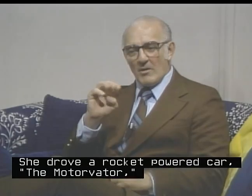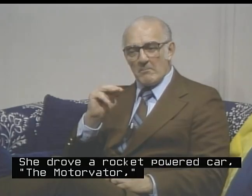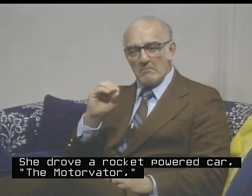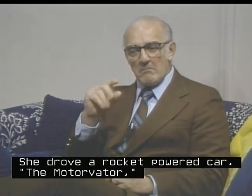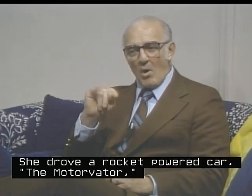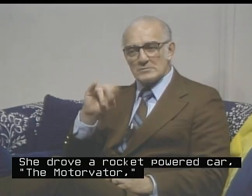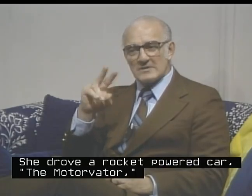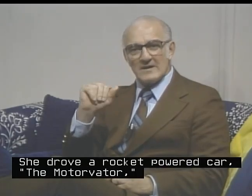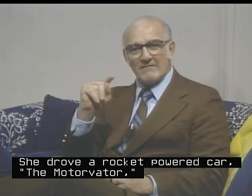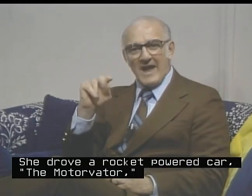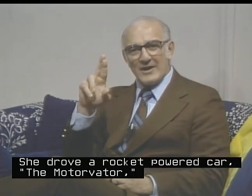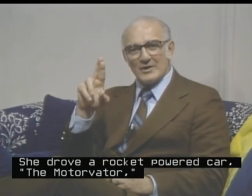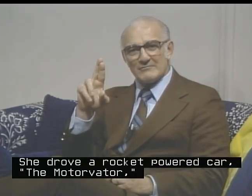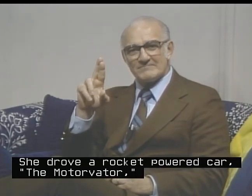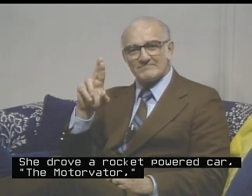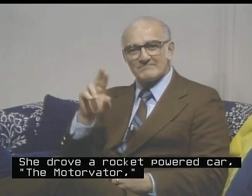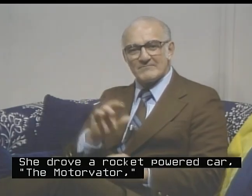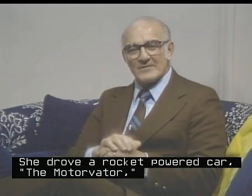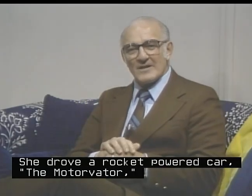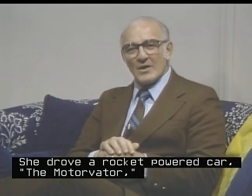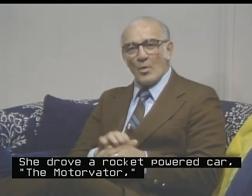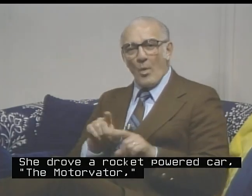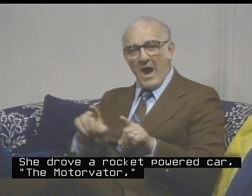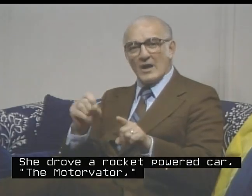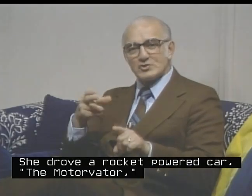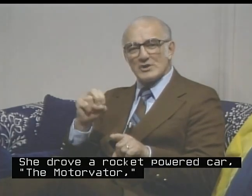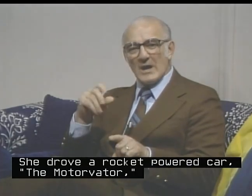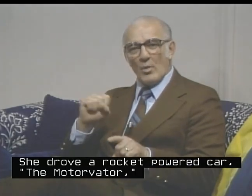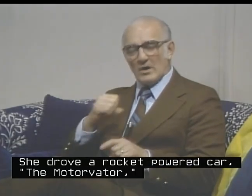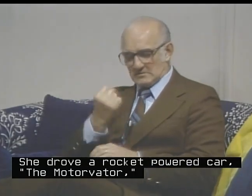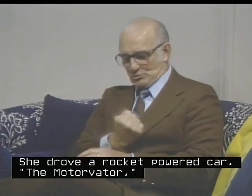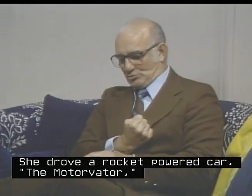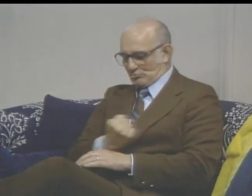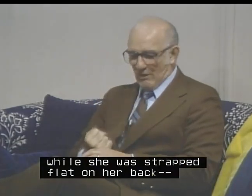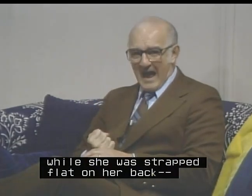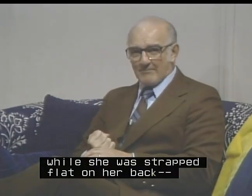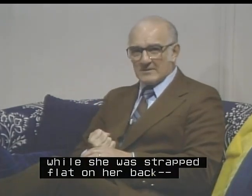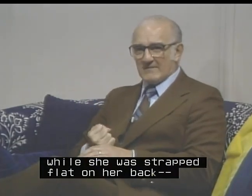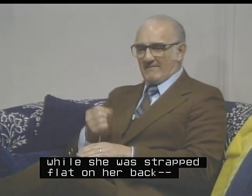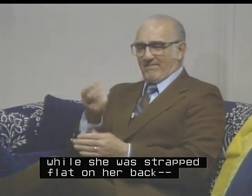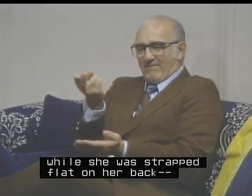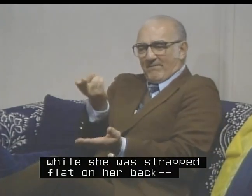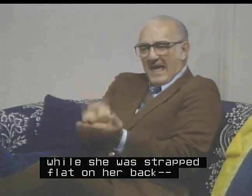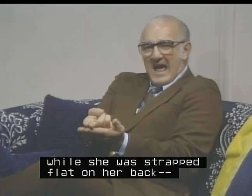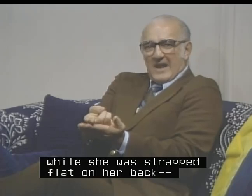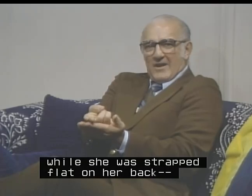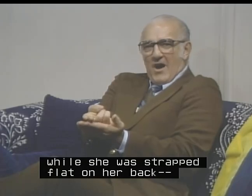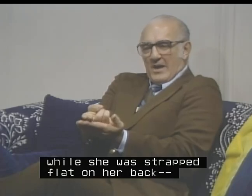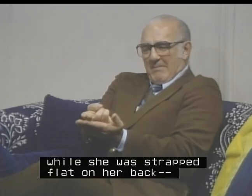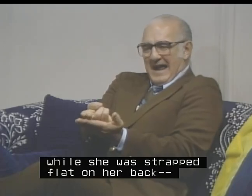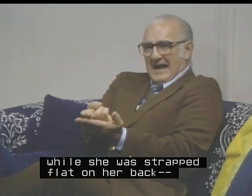motivator, while she was strapped flat on the back.